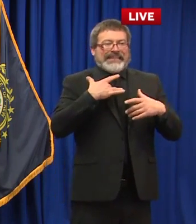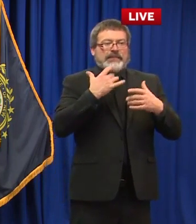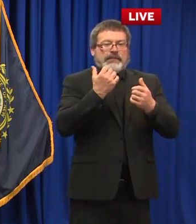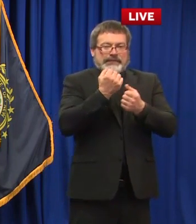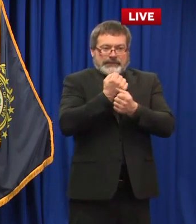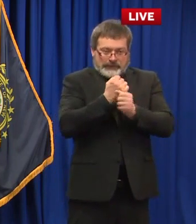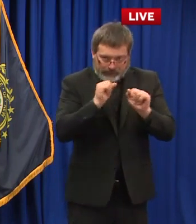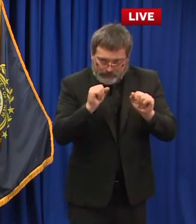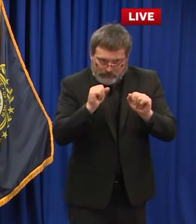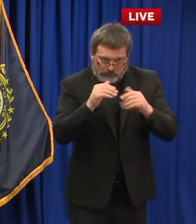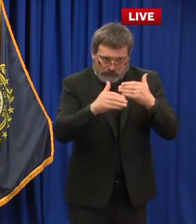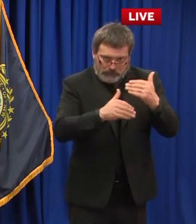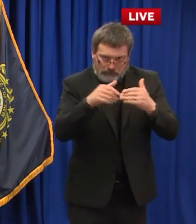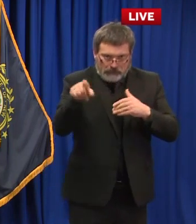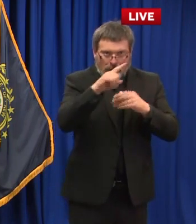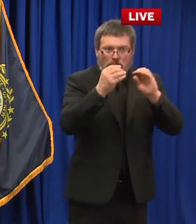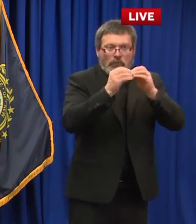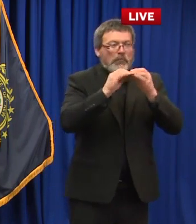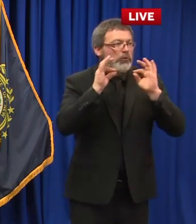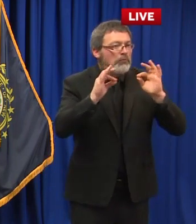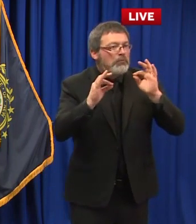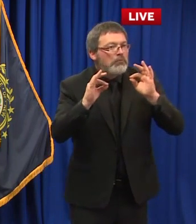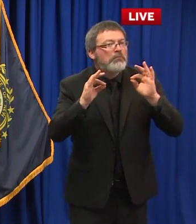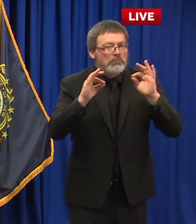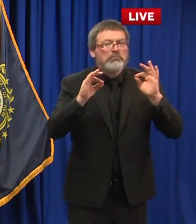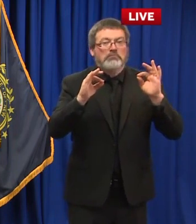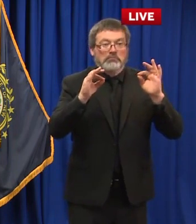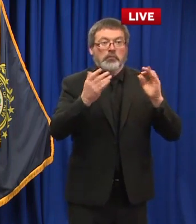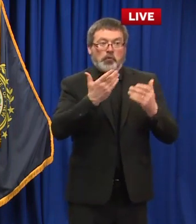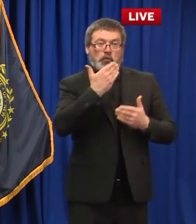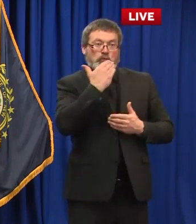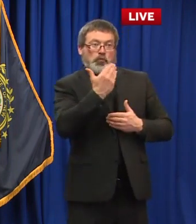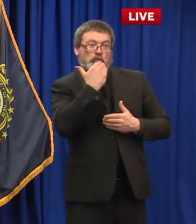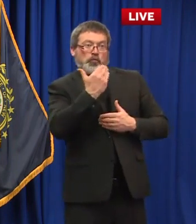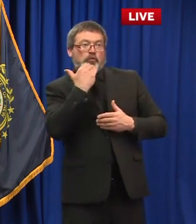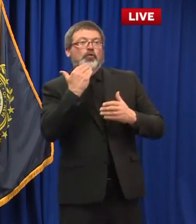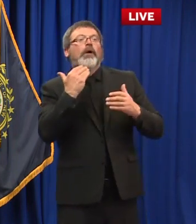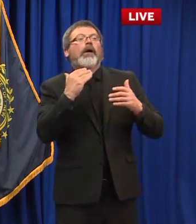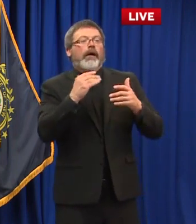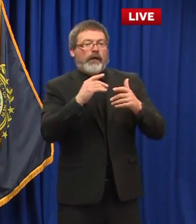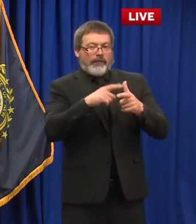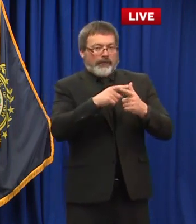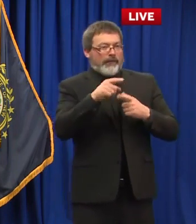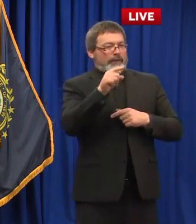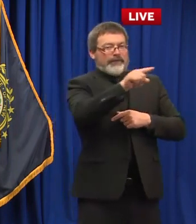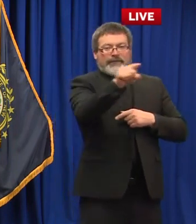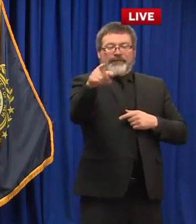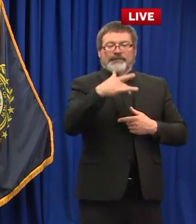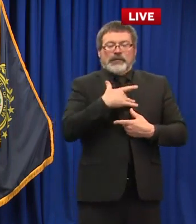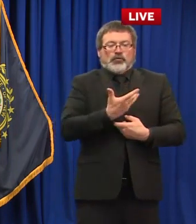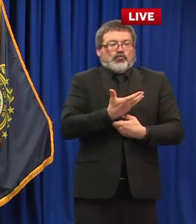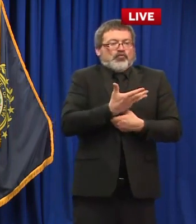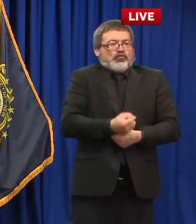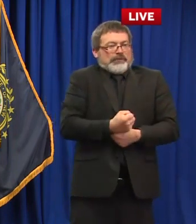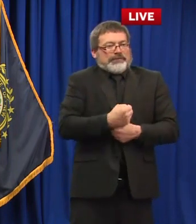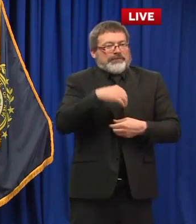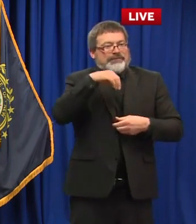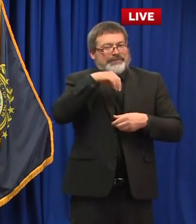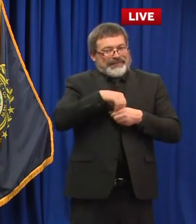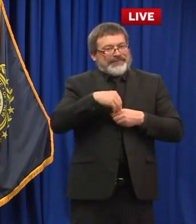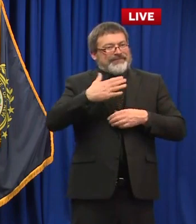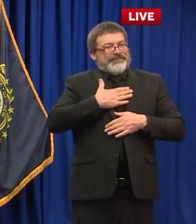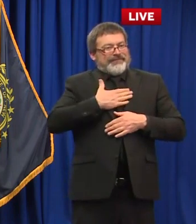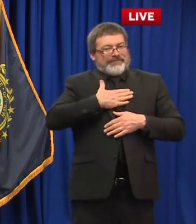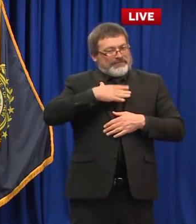follow follow it from the beginning all the way through to the end i think that gives everybody a lot of confidence that um that again we're going to make the best decisions for the state and